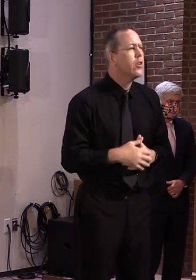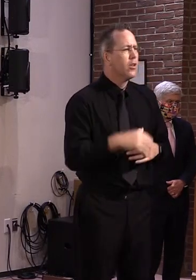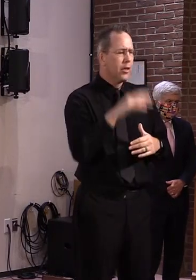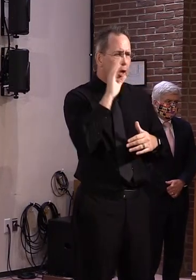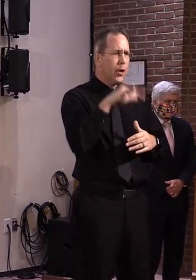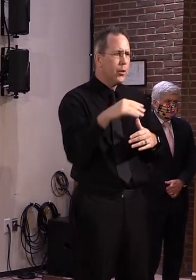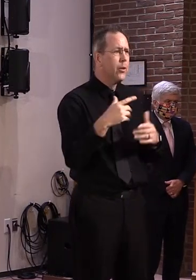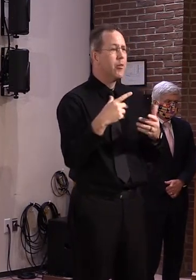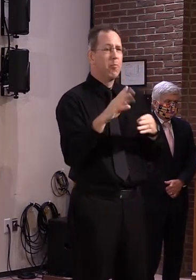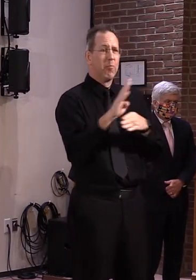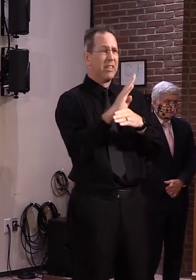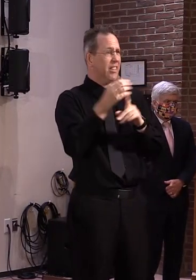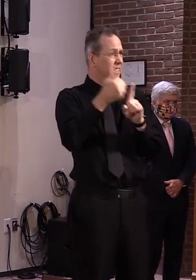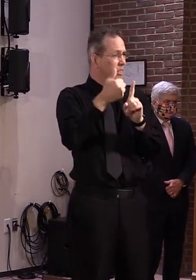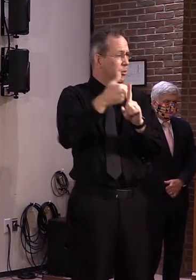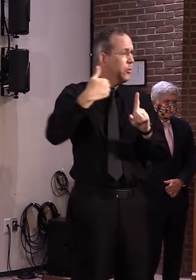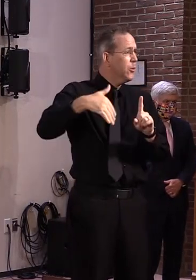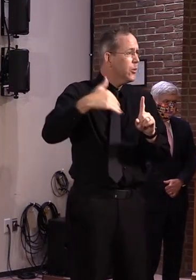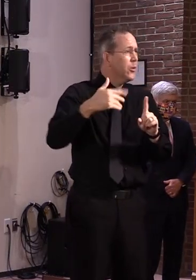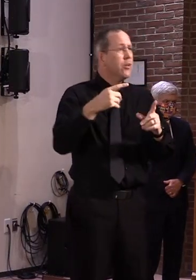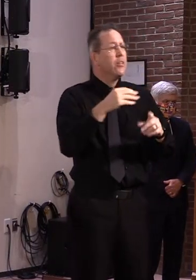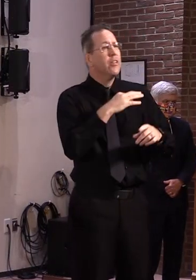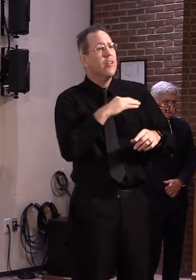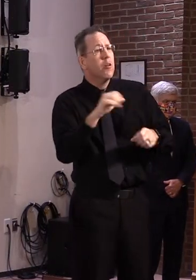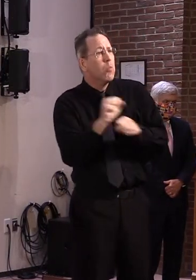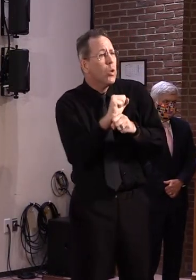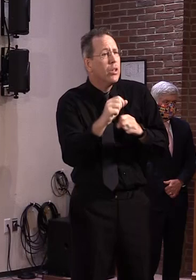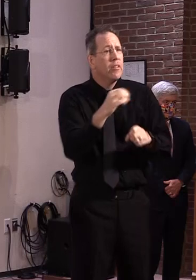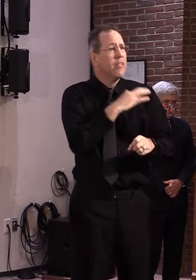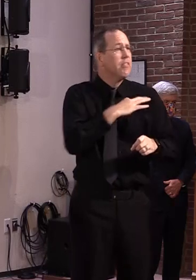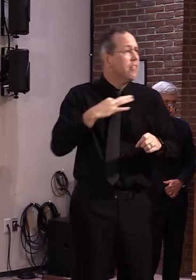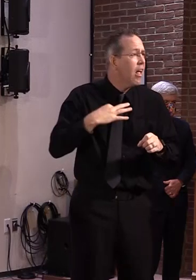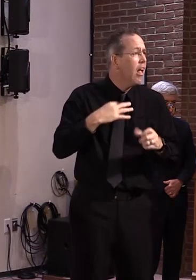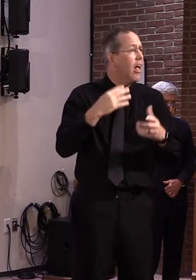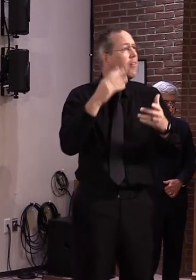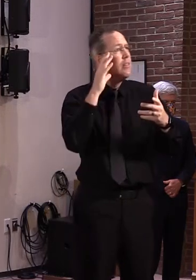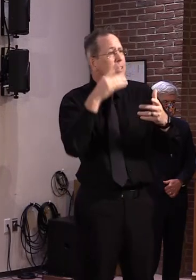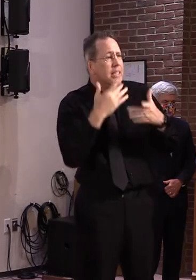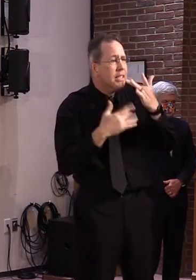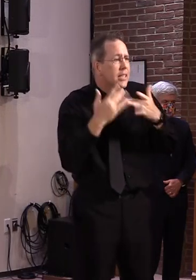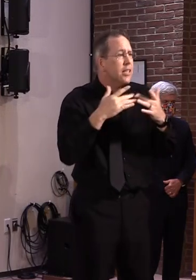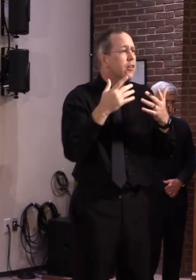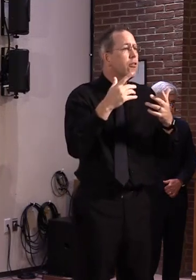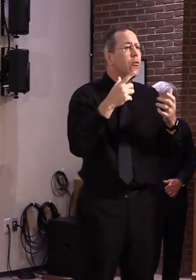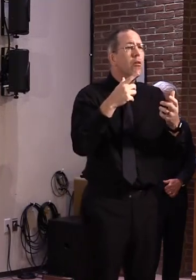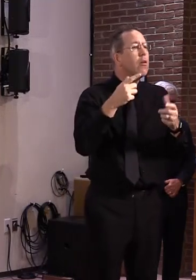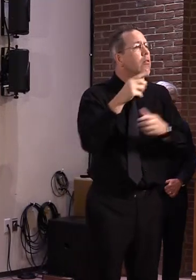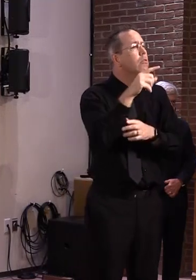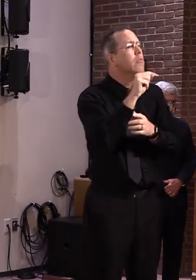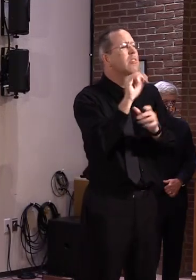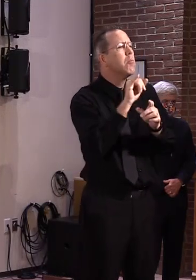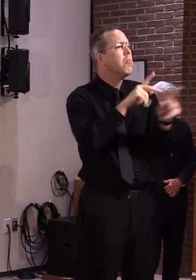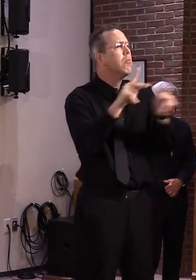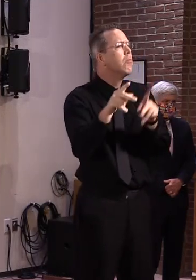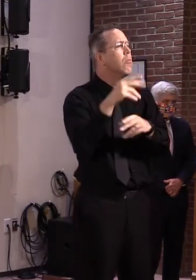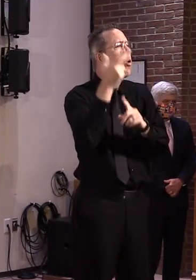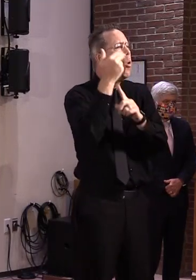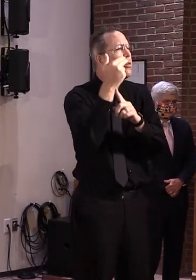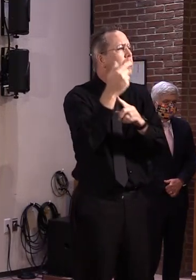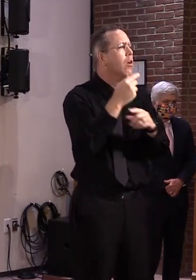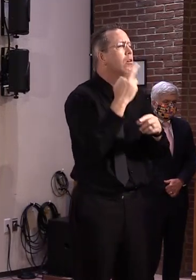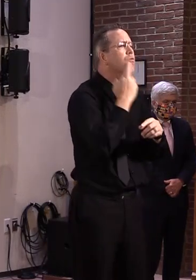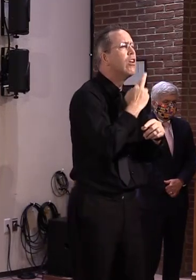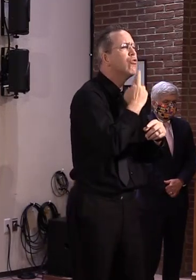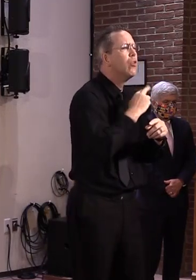and their employees from hard-hit sectors like tourism and hospitality drive our economy, put food on the table